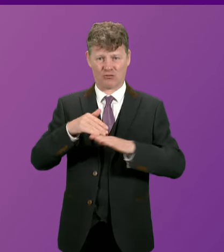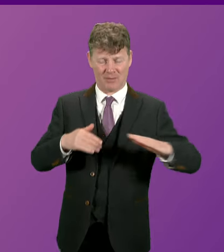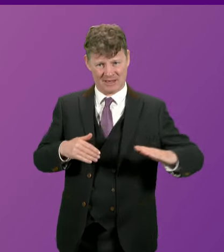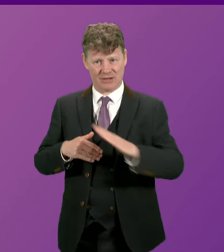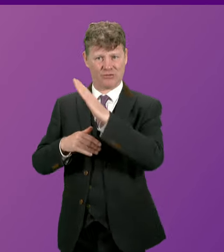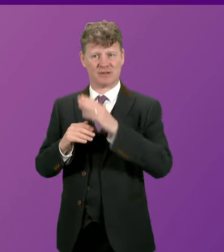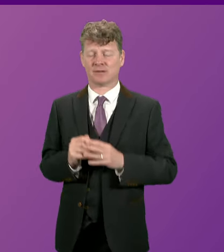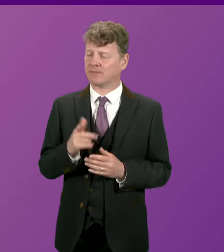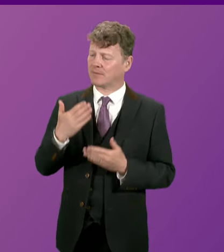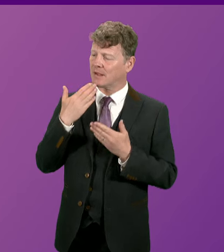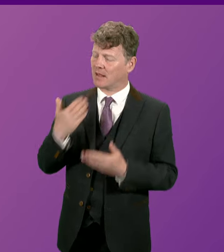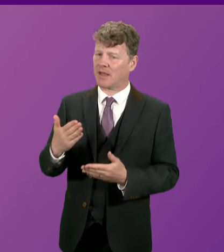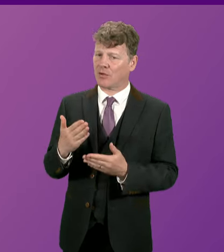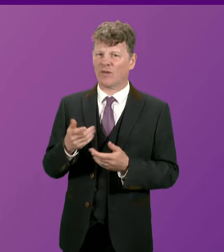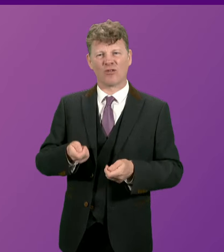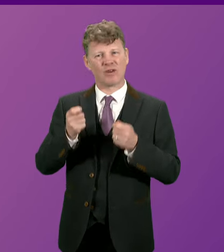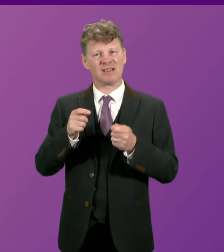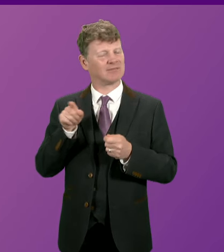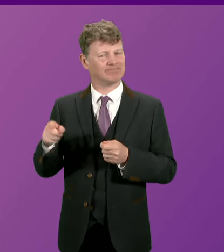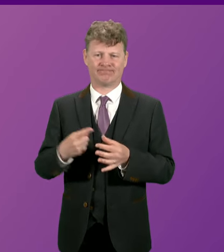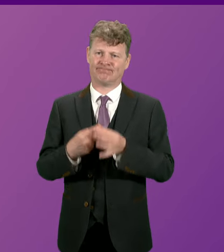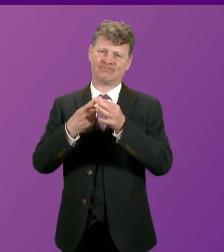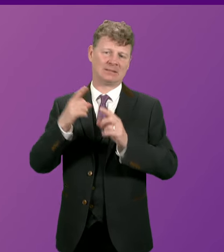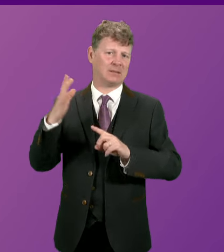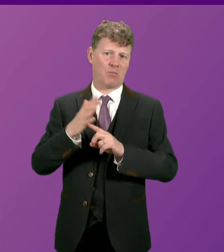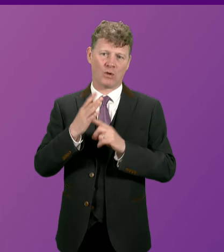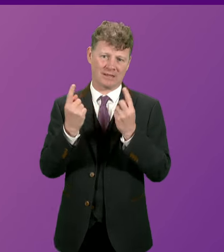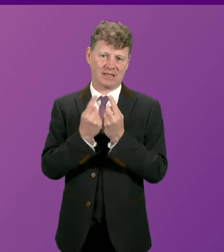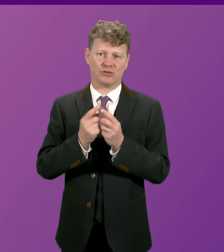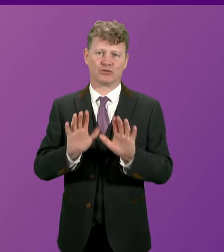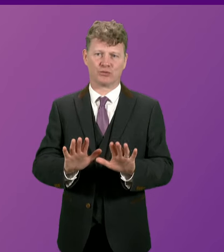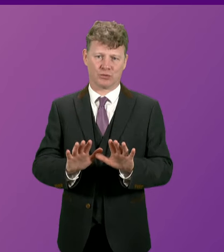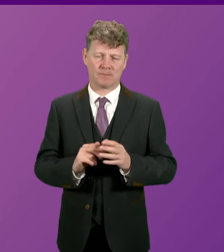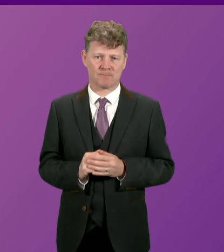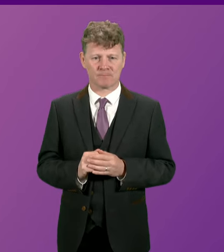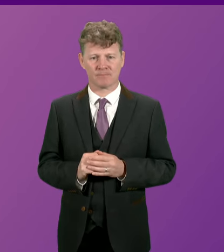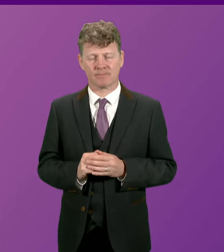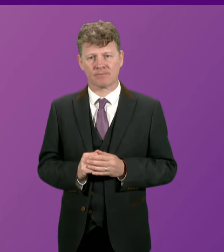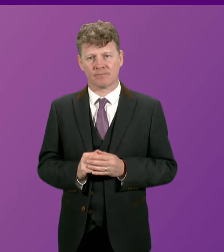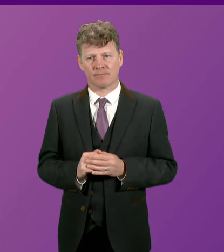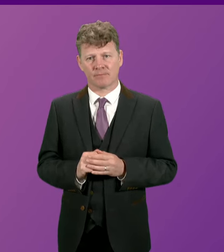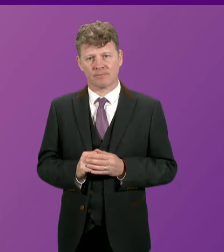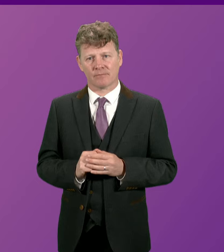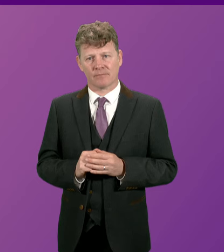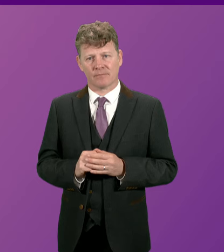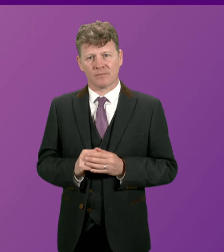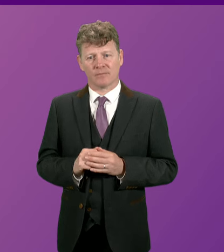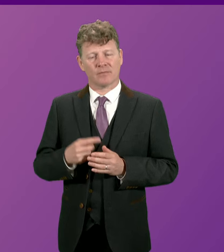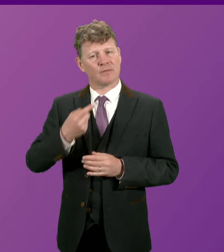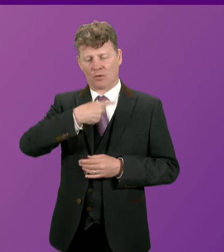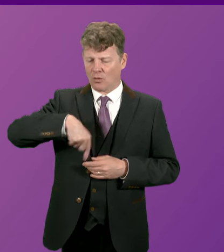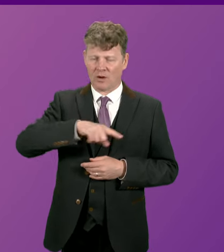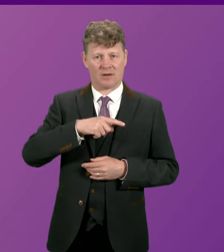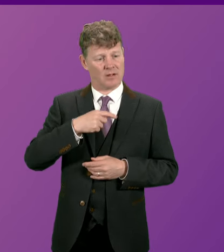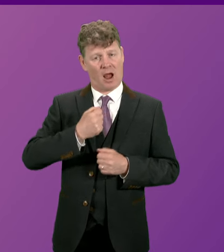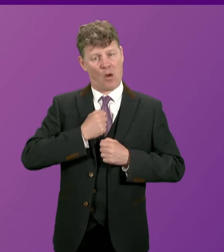minister can i thank ros mccall for raising what is an exceptionally important issue indeed and of course what we have always said